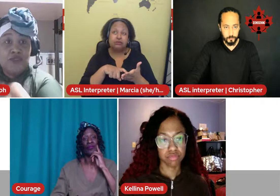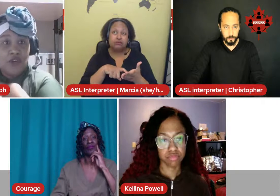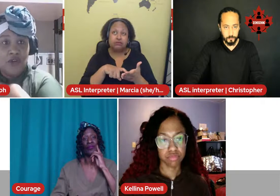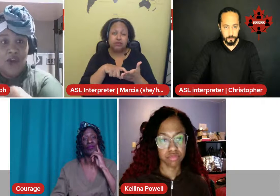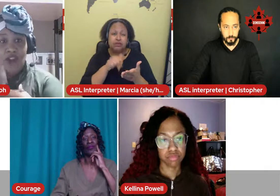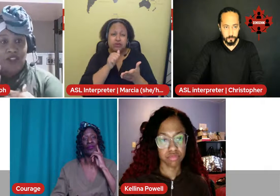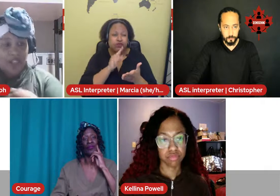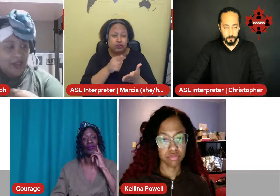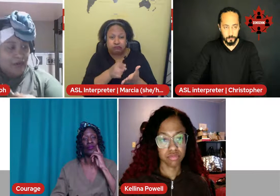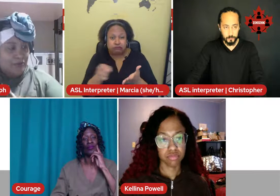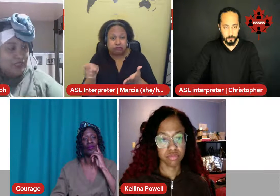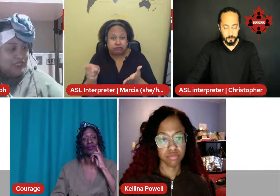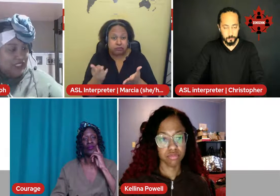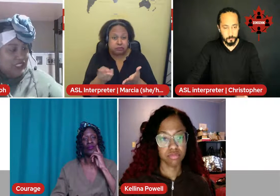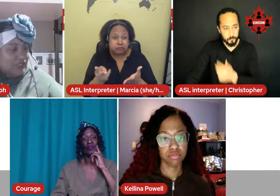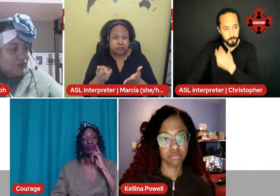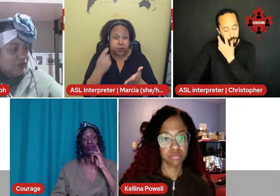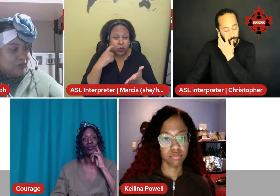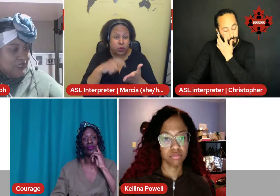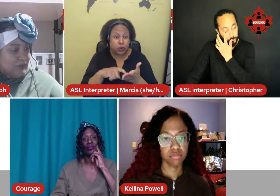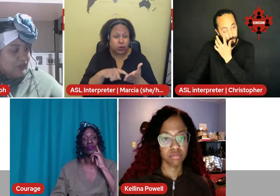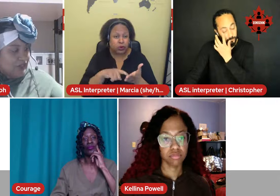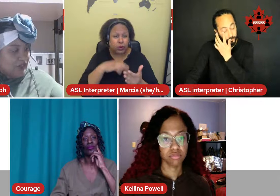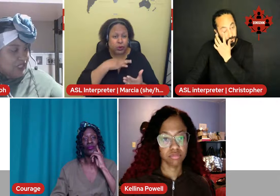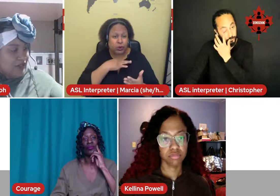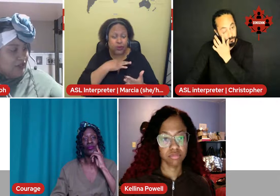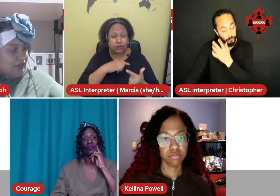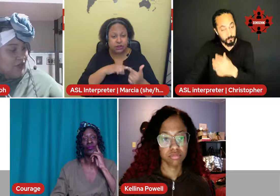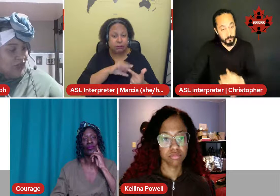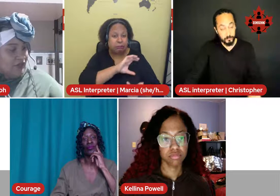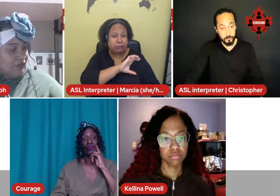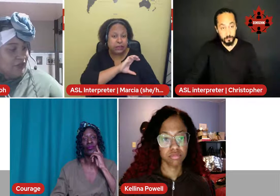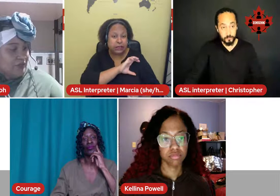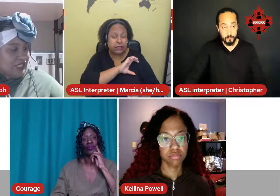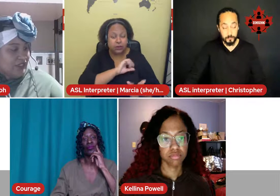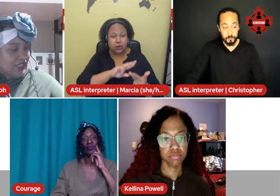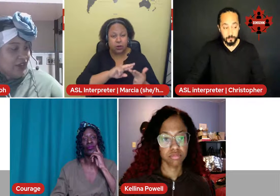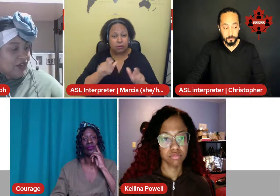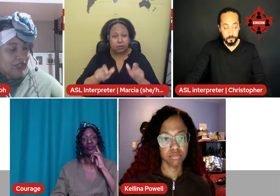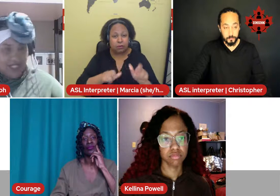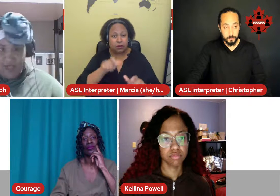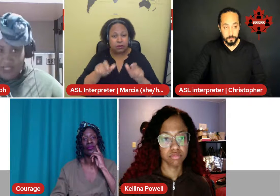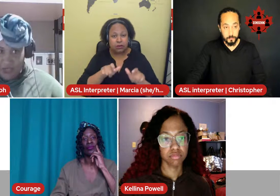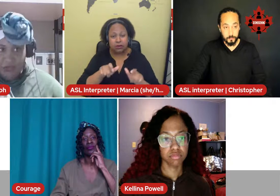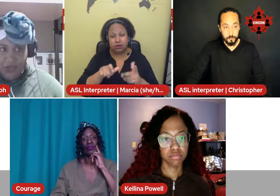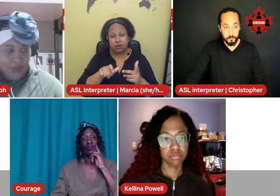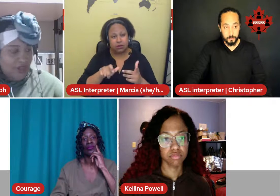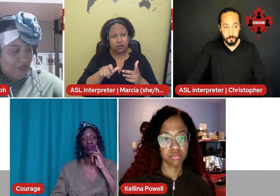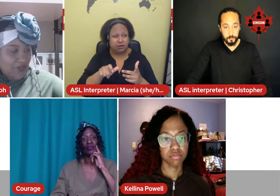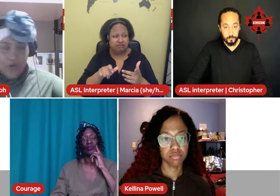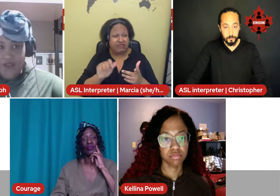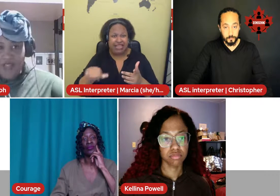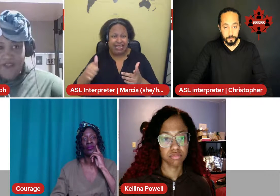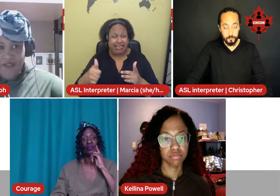know, are there police or people in the, in law enforcement that are deaf that you know of or heard of?